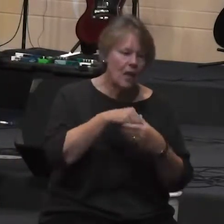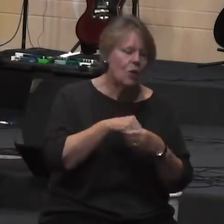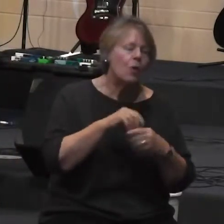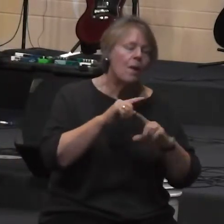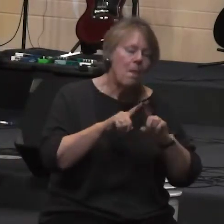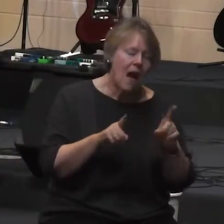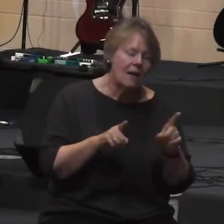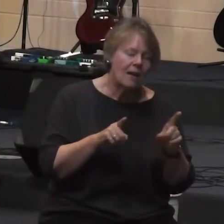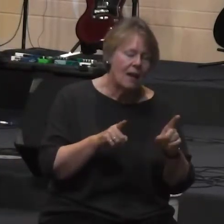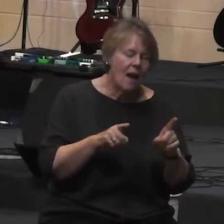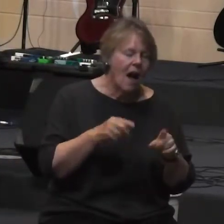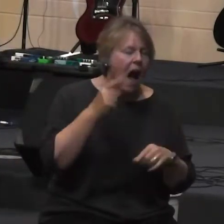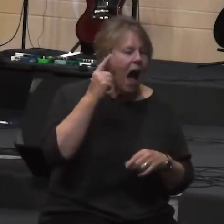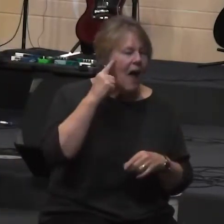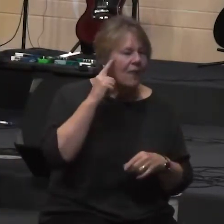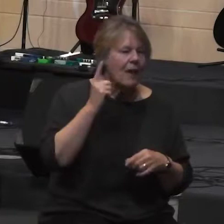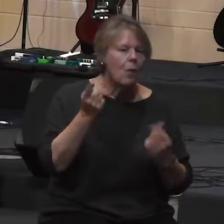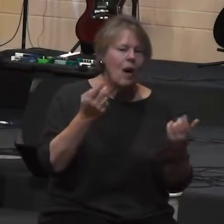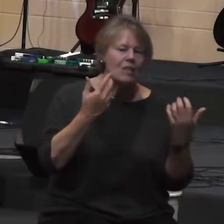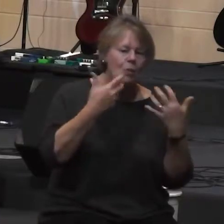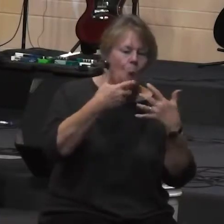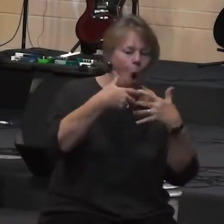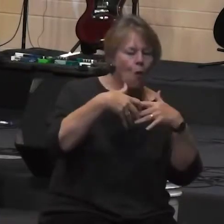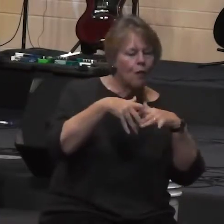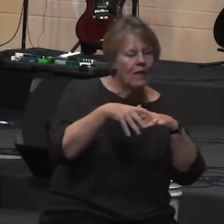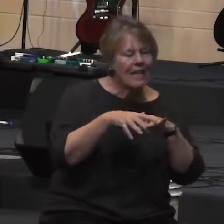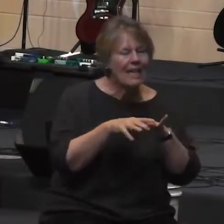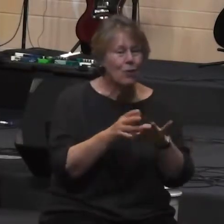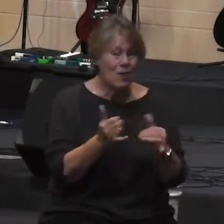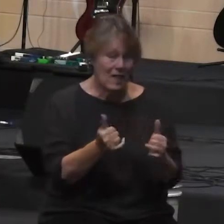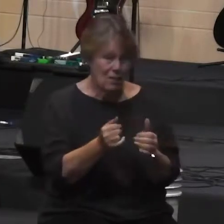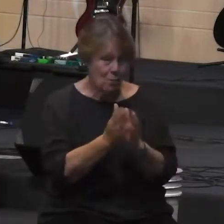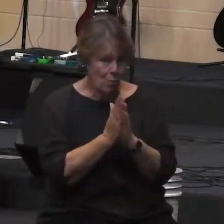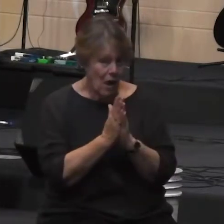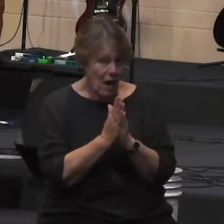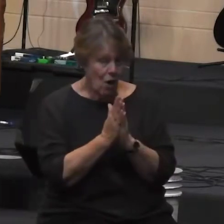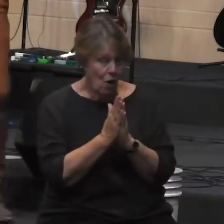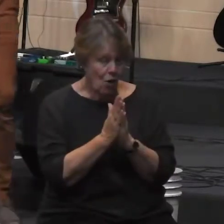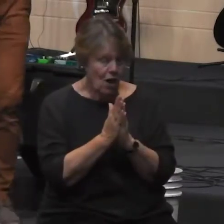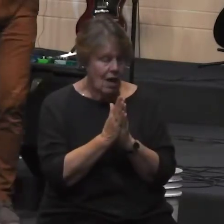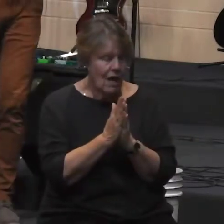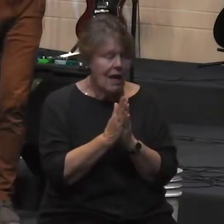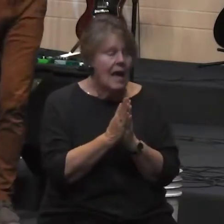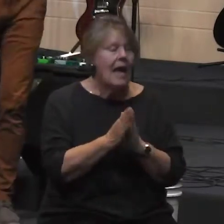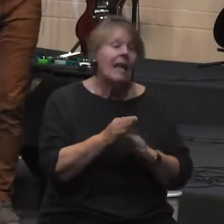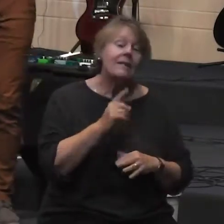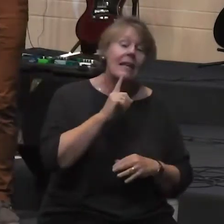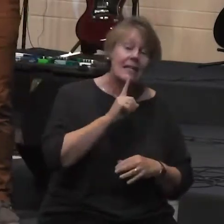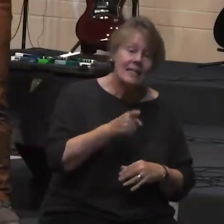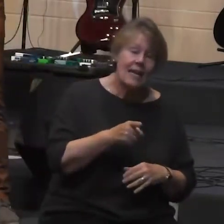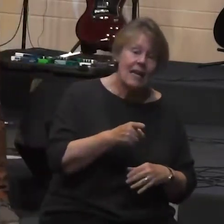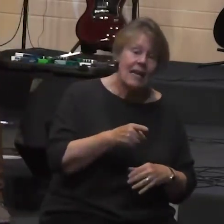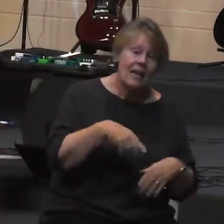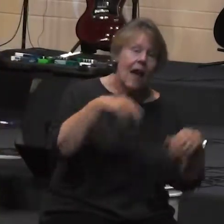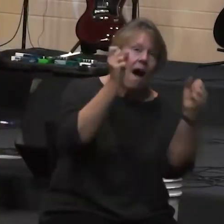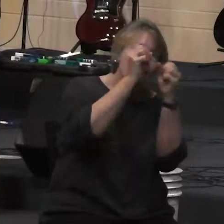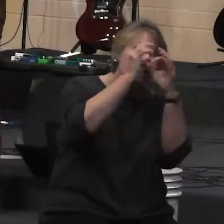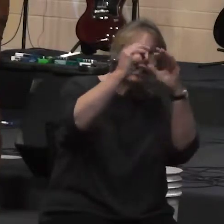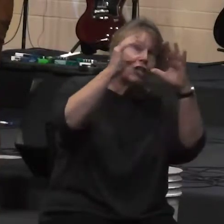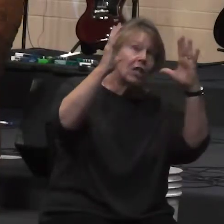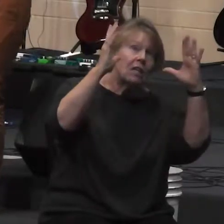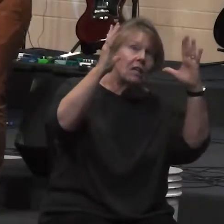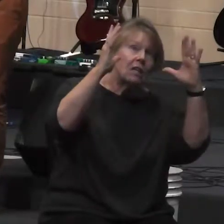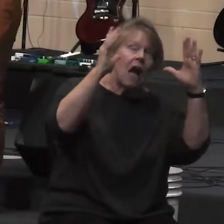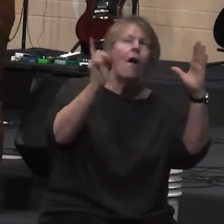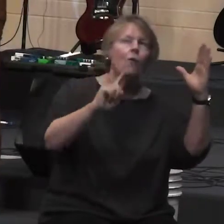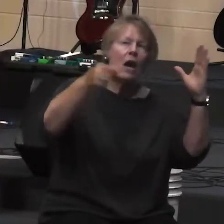woven into this prayer as Jesus often does woven into this prayer is indeed a vision of where God is moving all